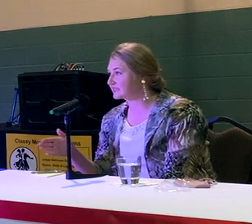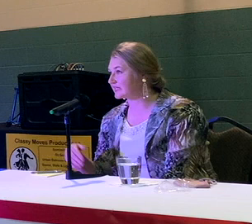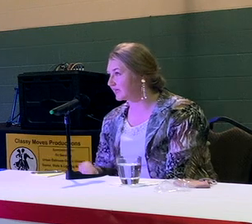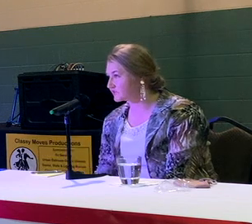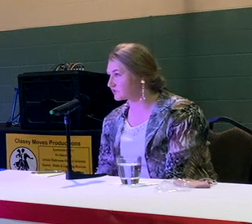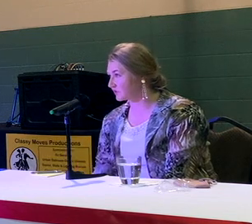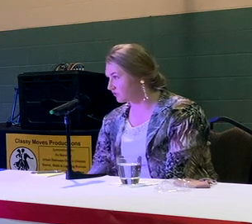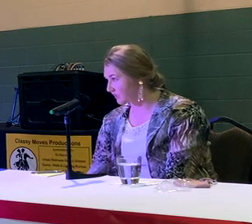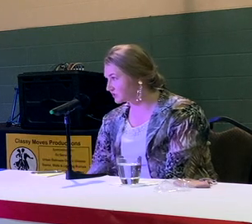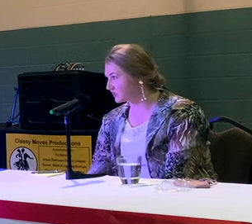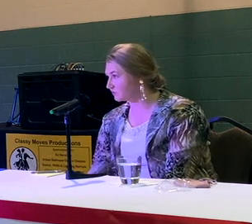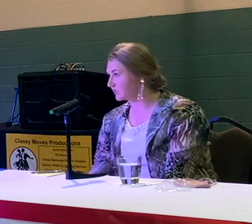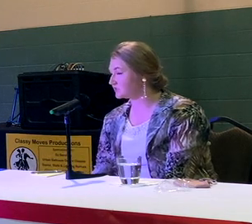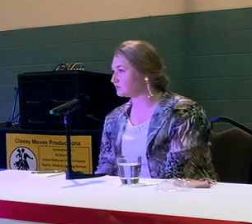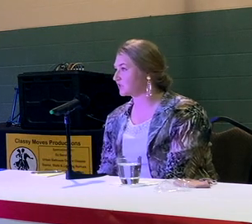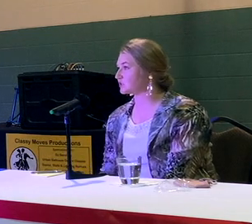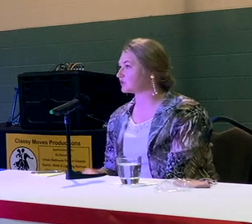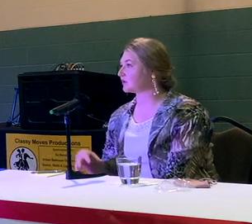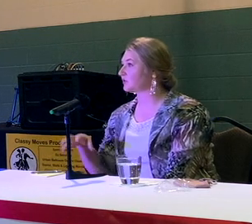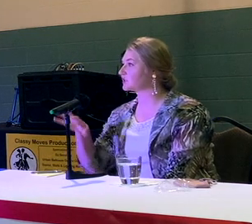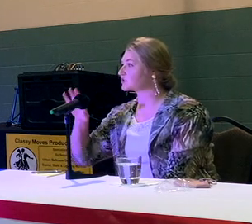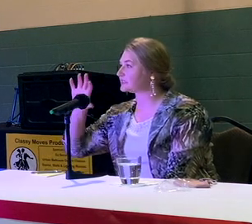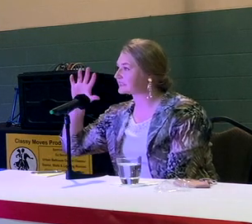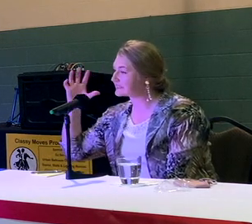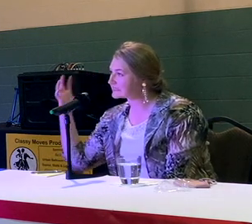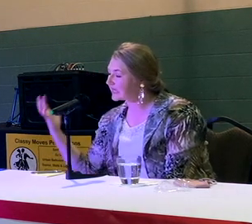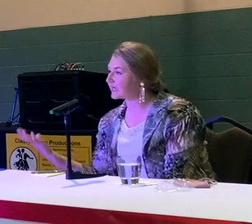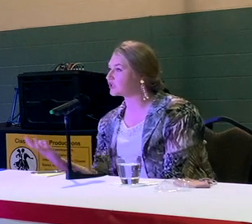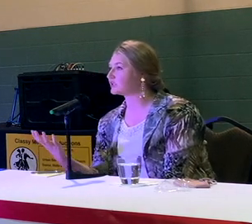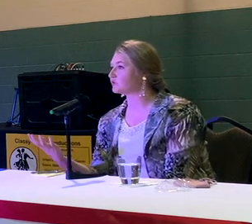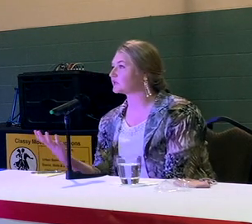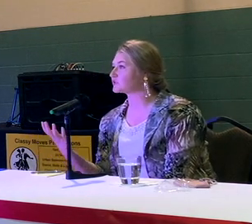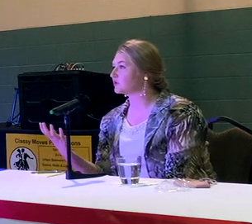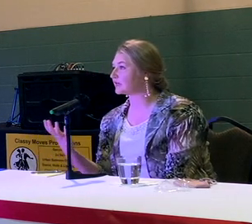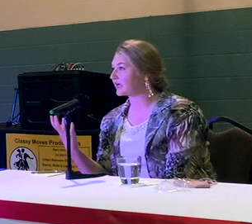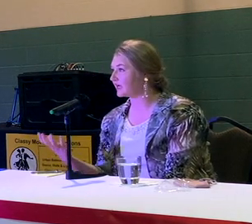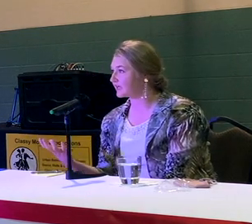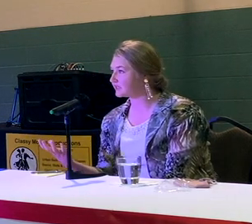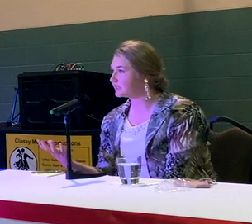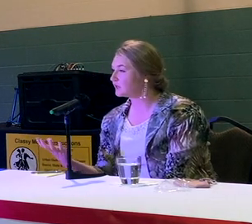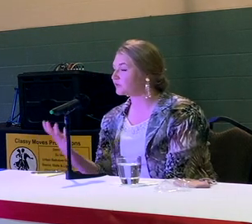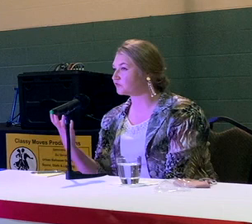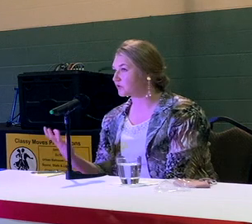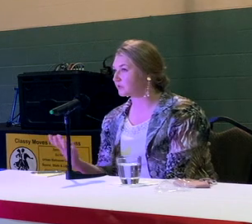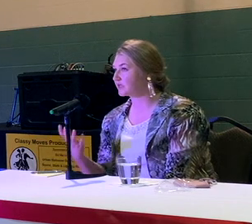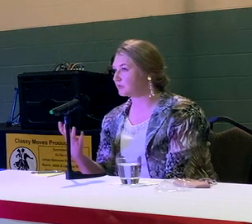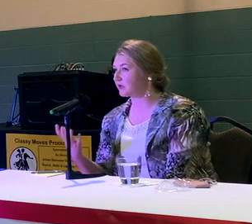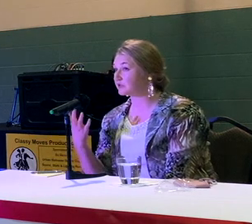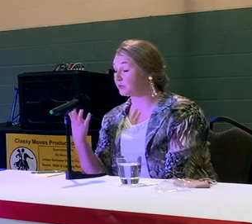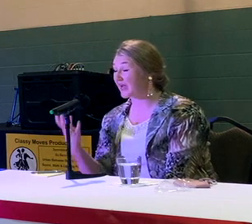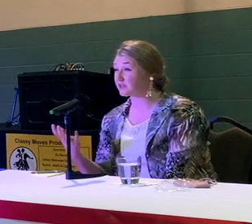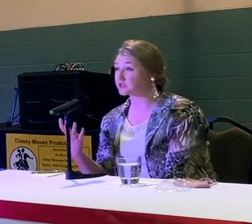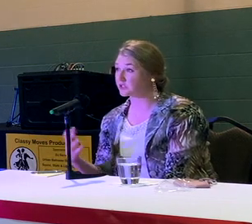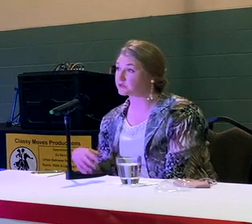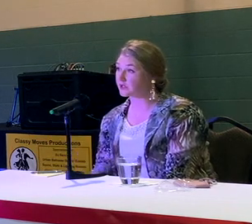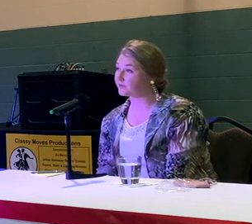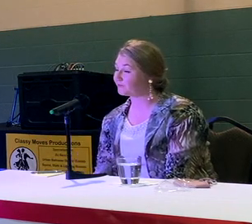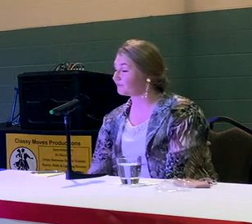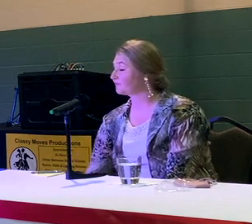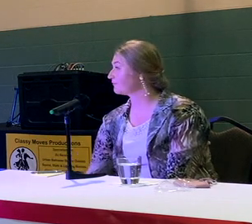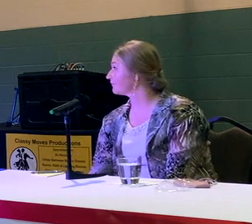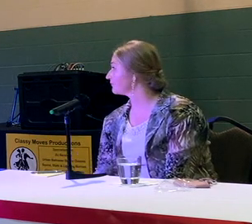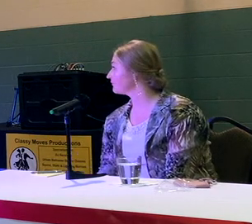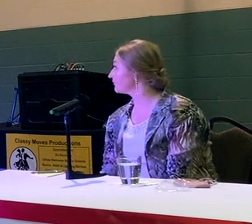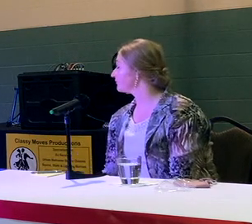listening to answer a question. We need to make sure that we're understanding the entirety of what is going on before we can make it or pass judgment.